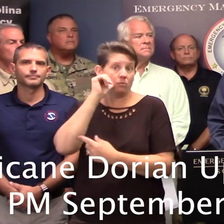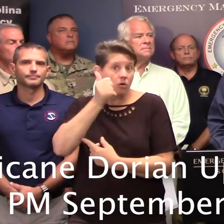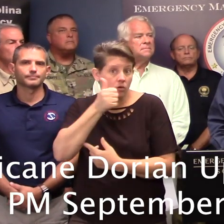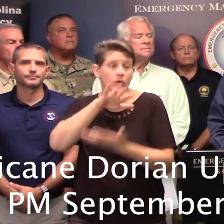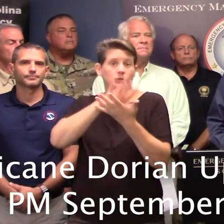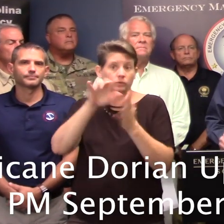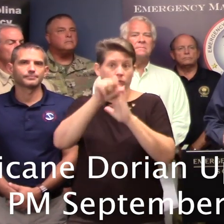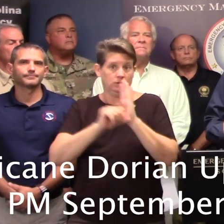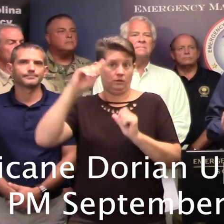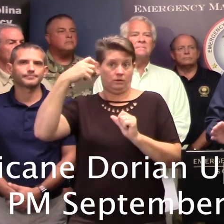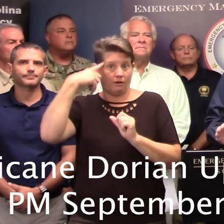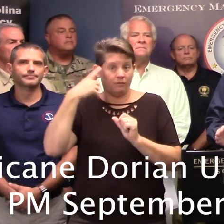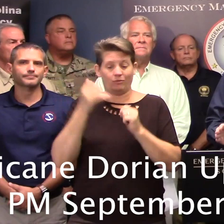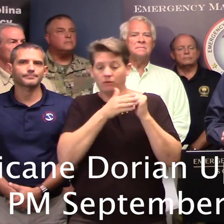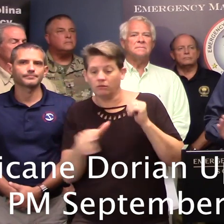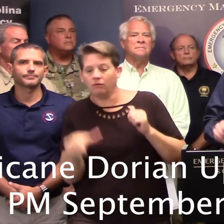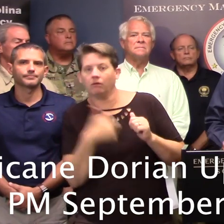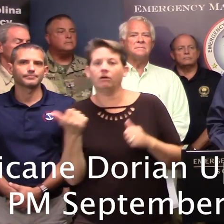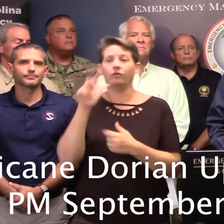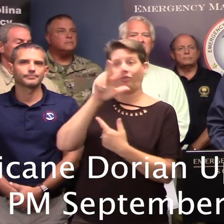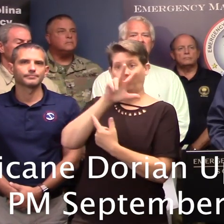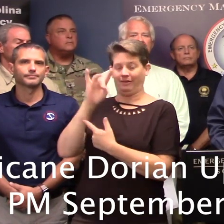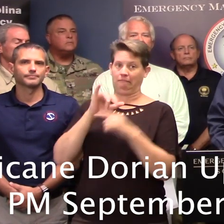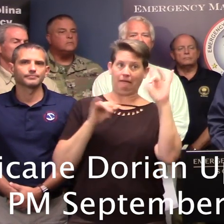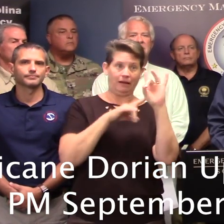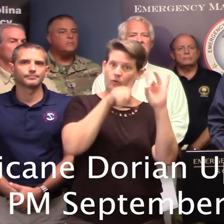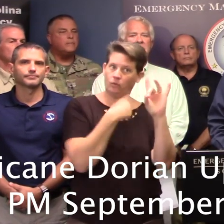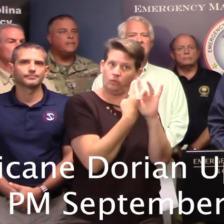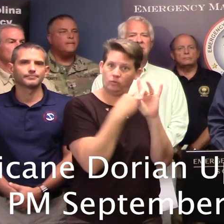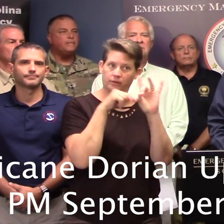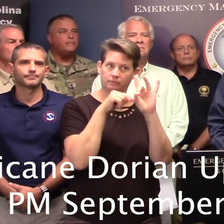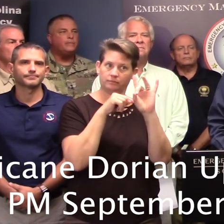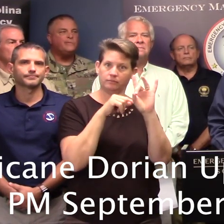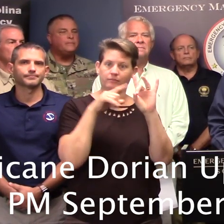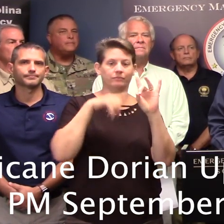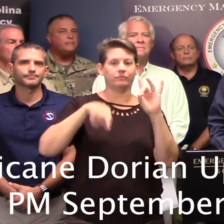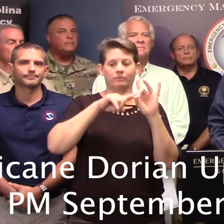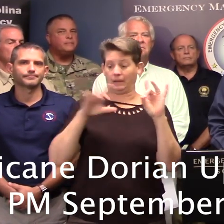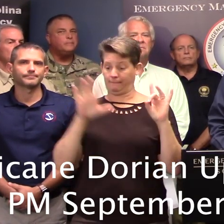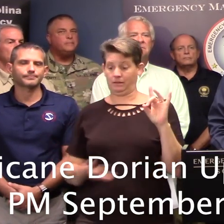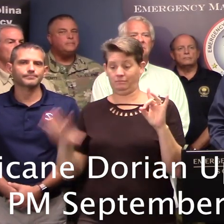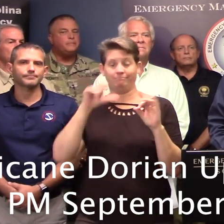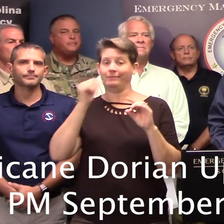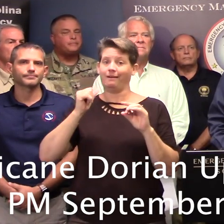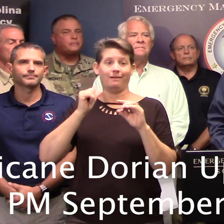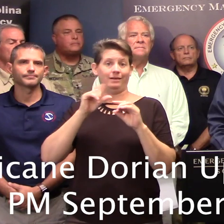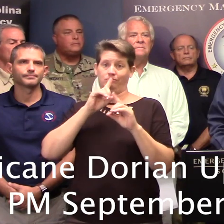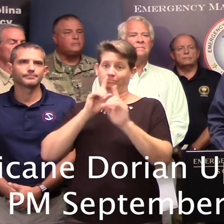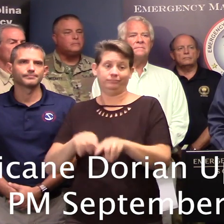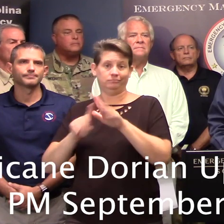government offices in the remaining 38 counties, other than those eight, those, that is, they are not under an evacuation order.